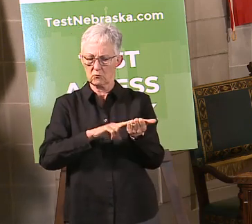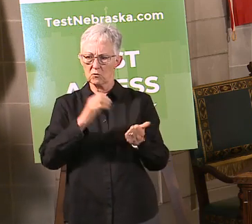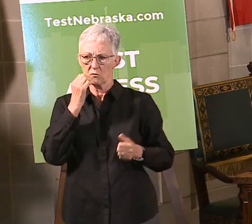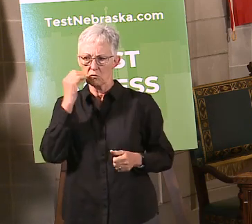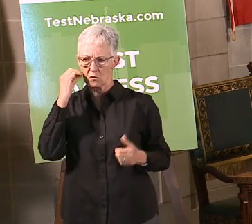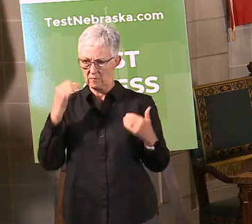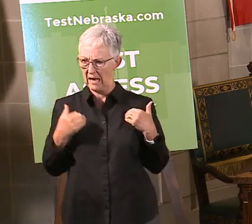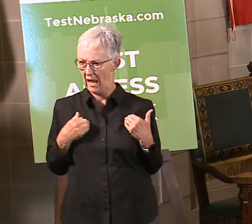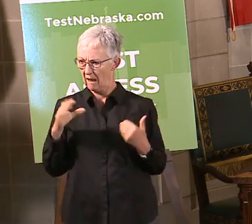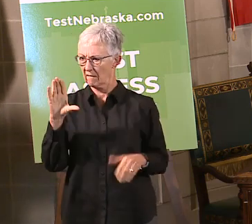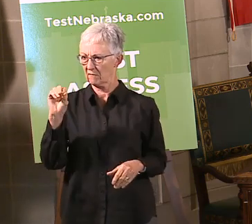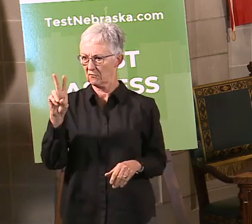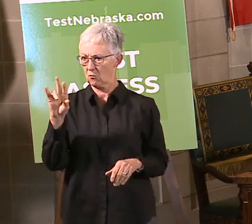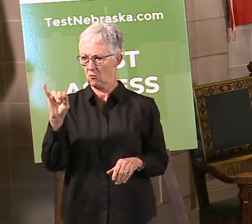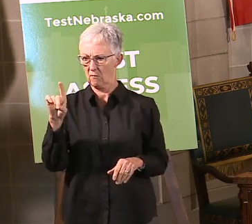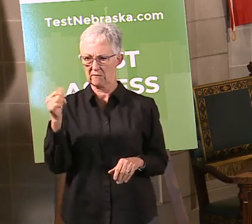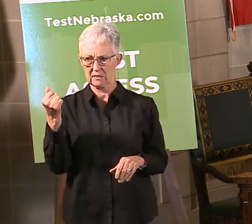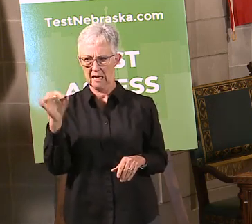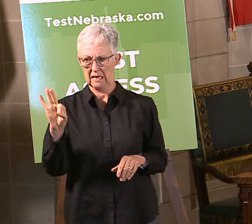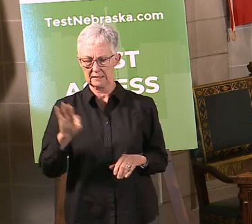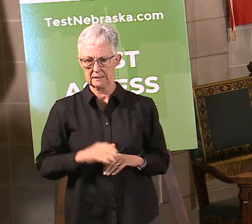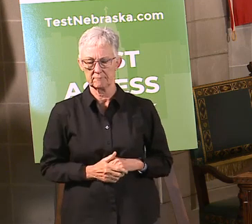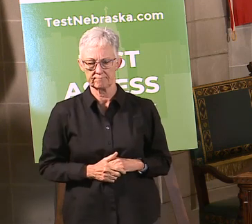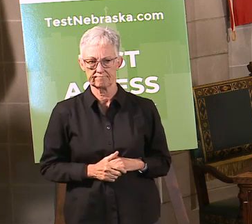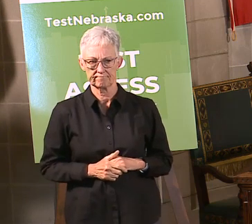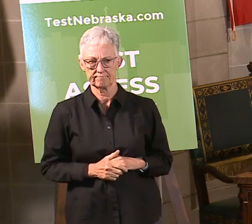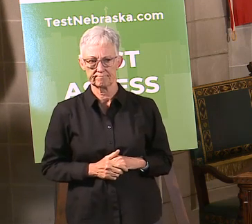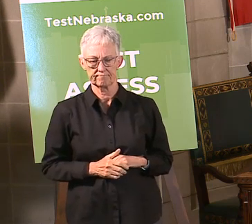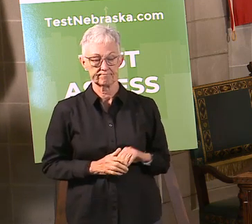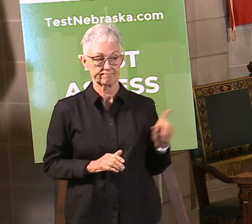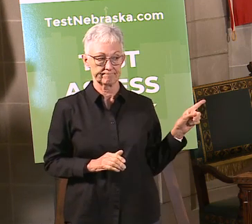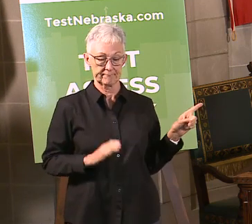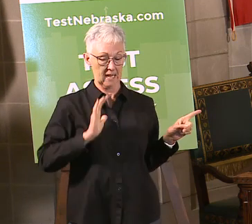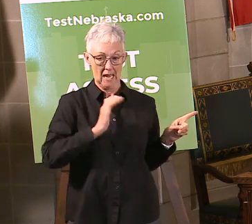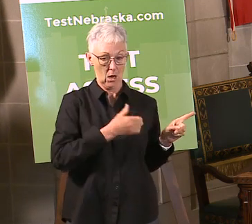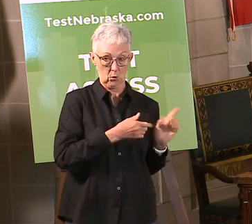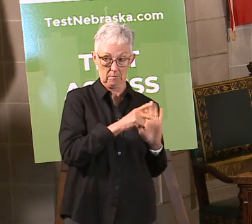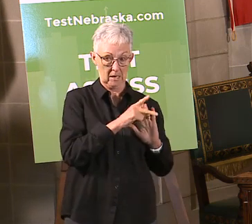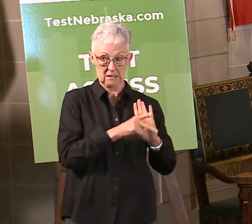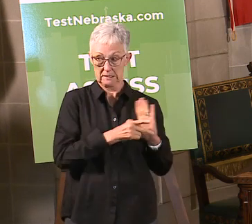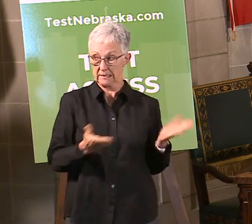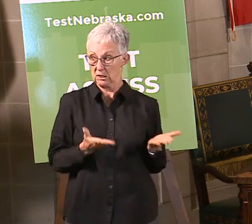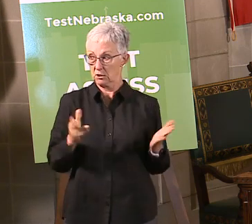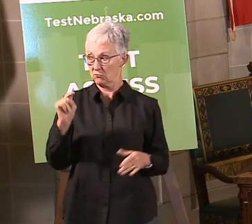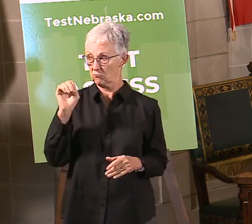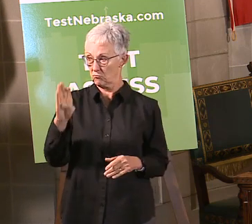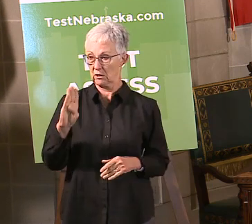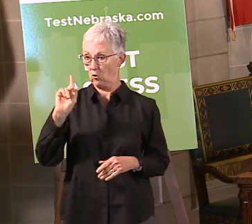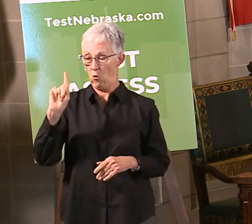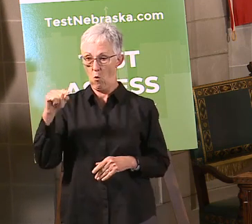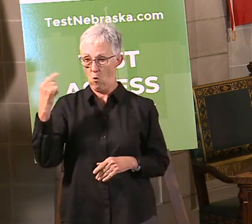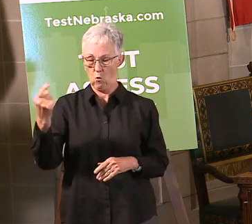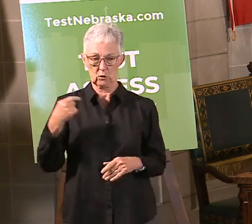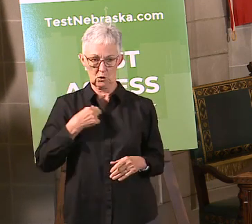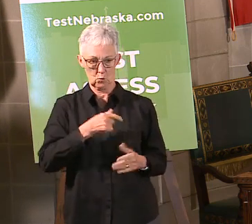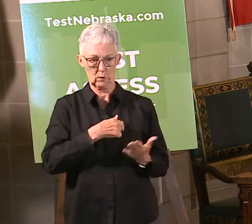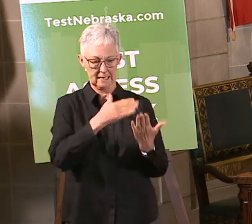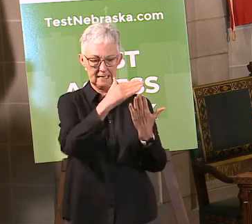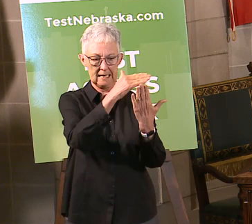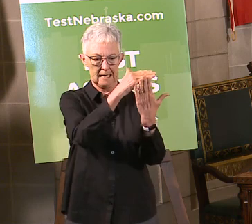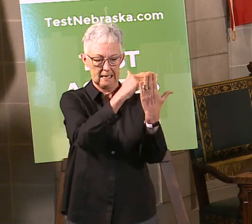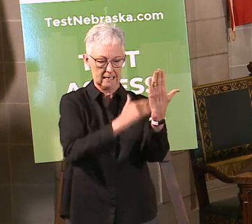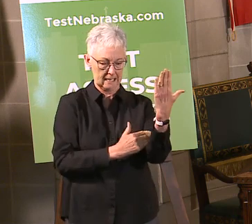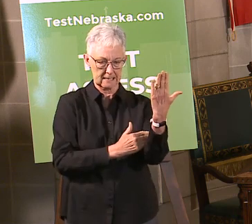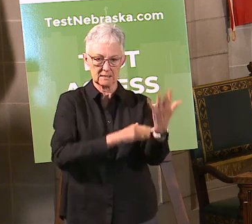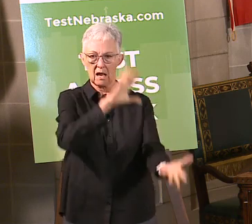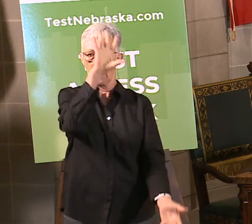release aggregate data with regard to these facilities, with regard specifically to long-term care facilities. When a